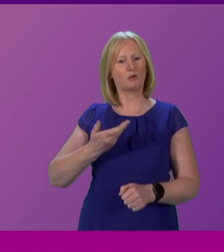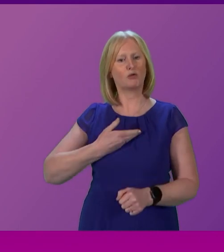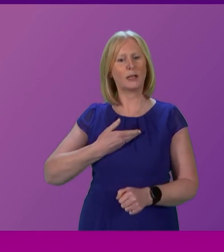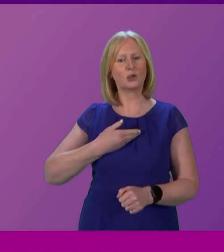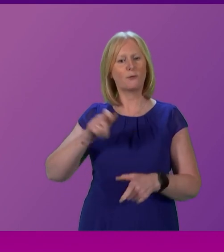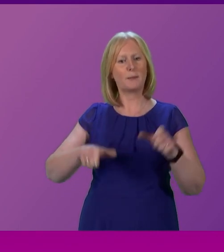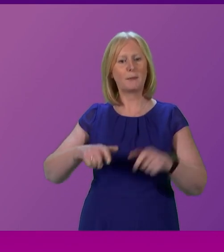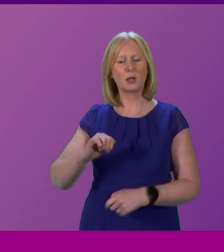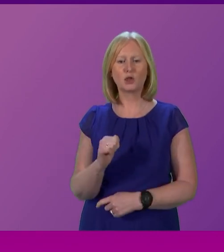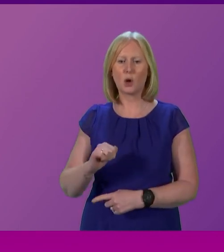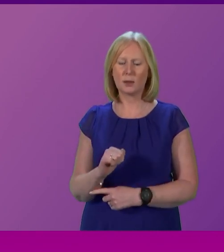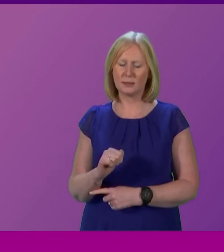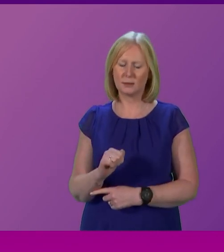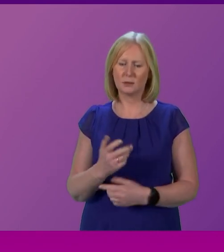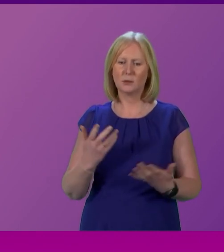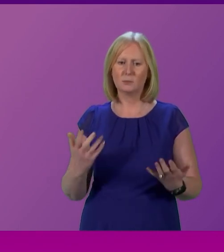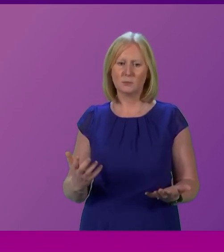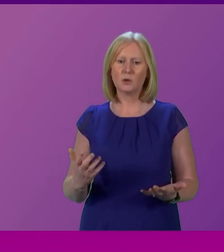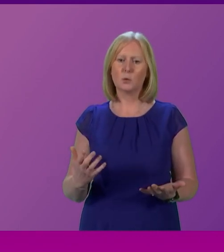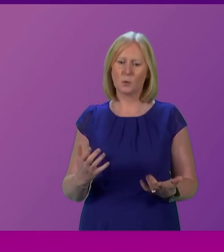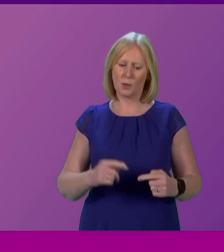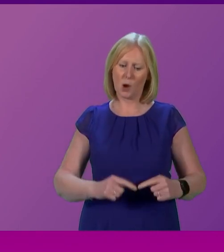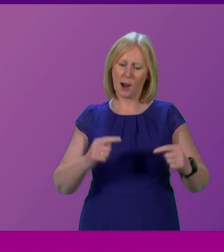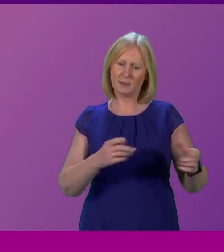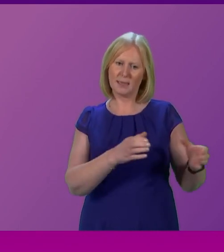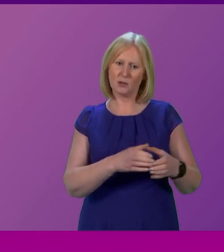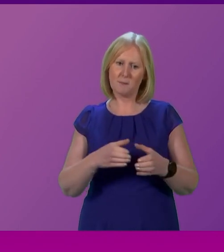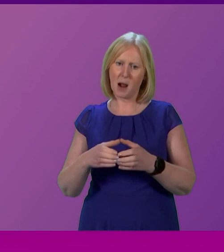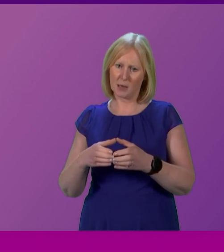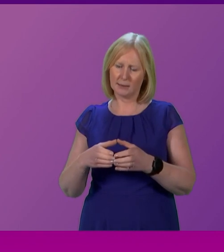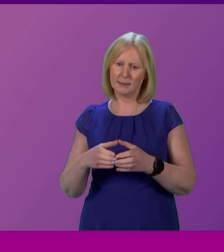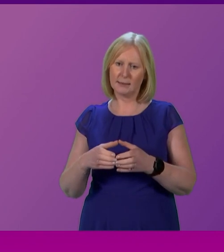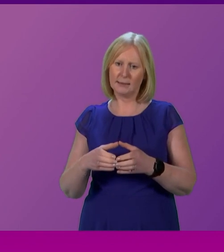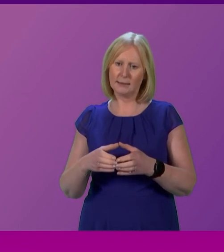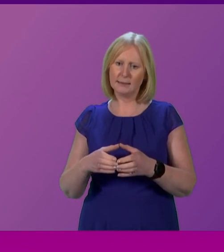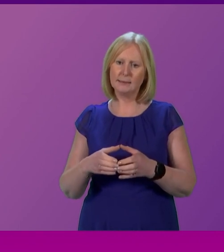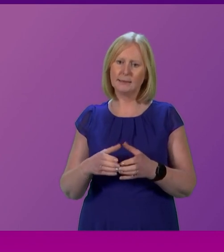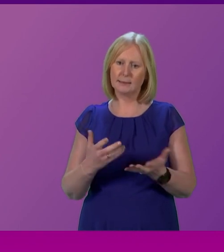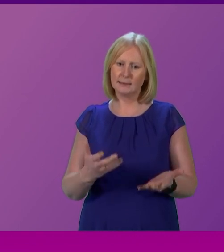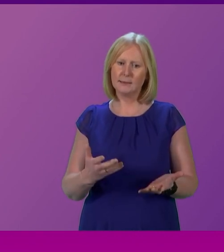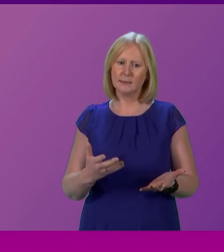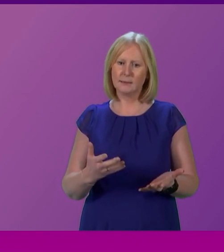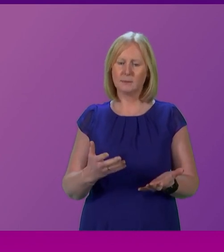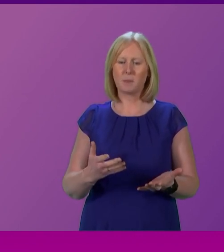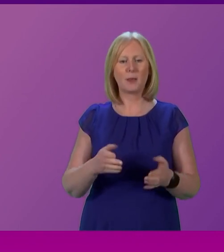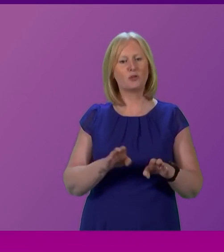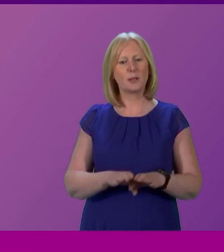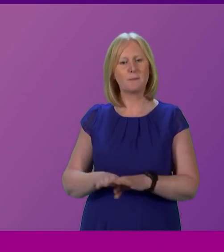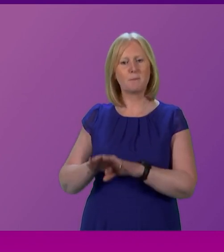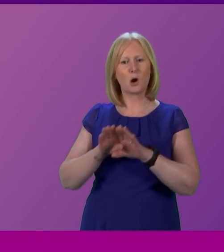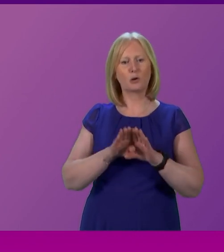Scotland. So it's little surprise that opposition parties have not much enjoyed the tag of democracy